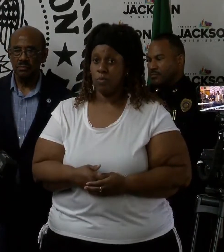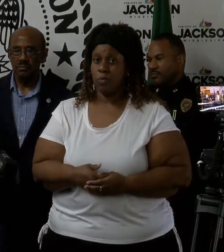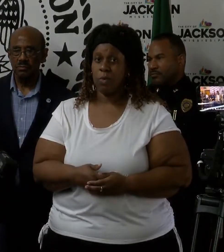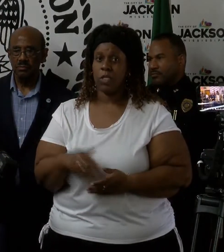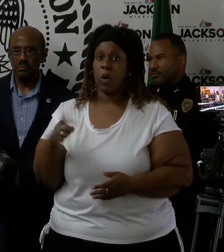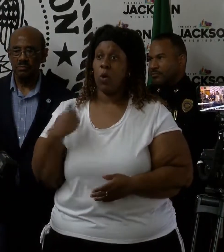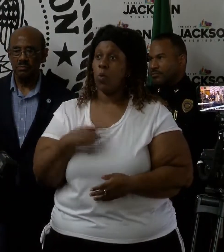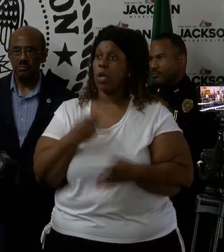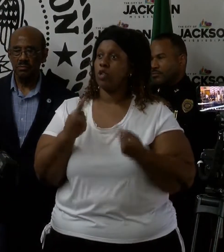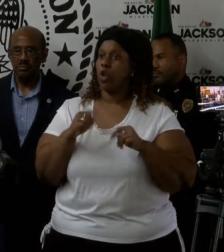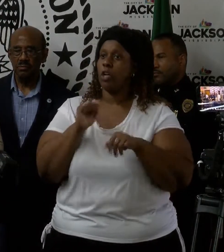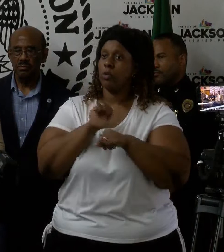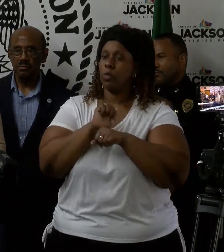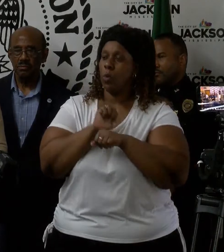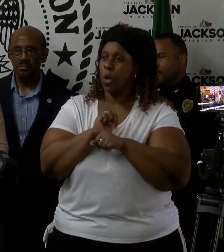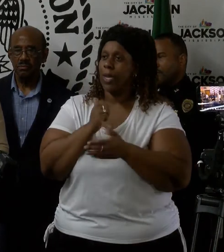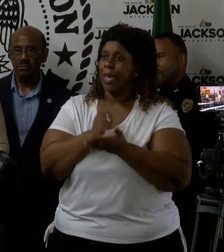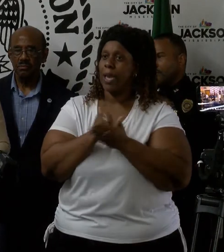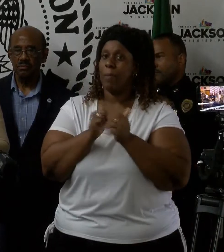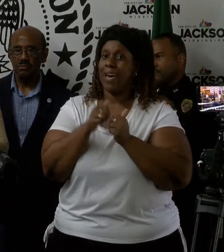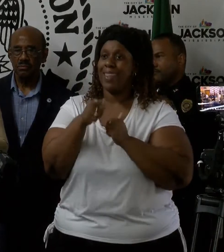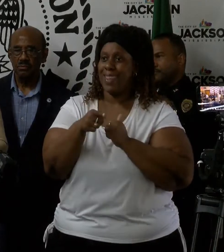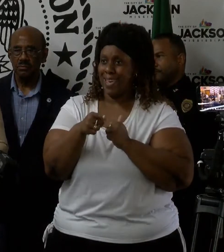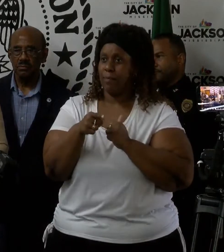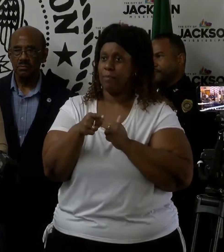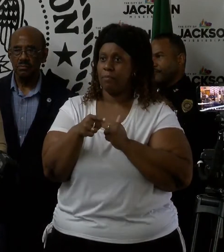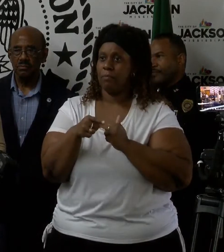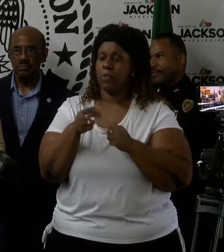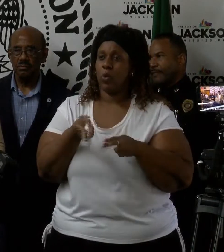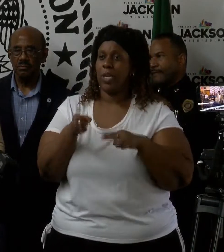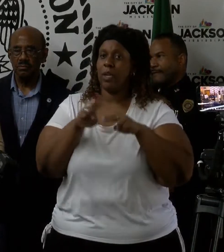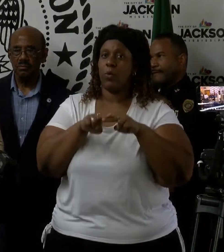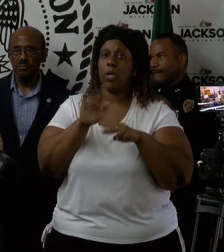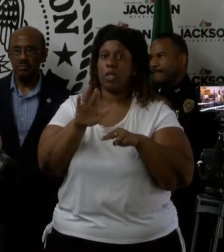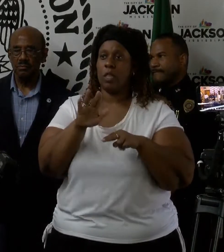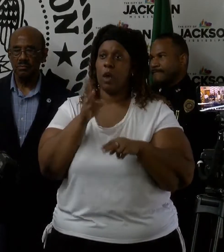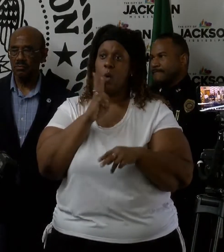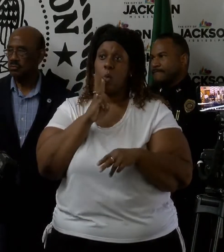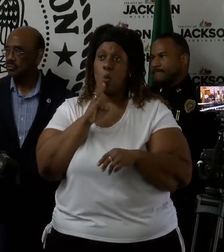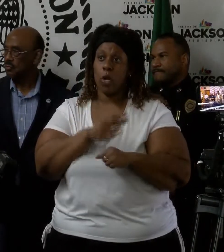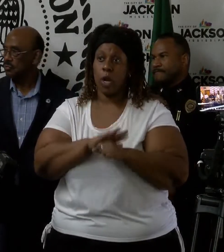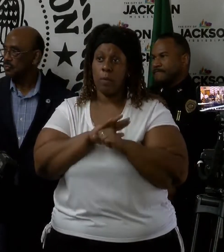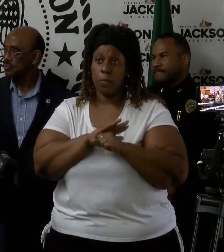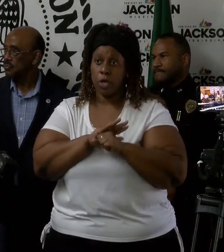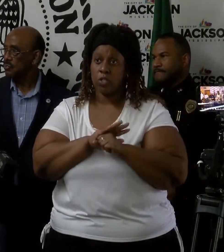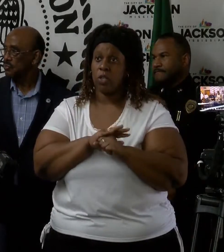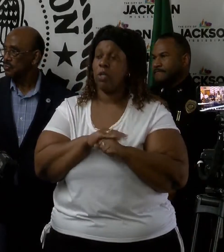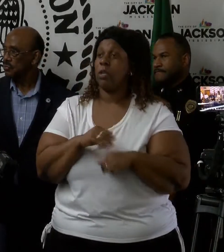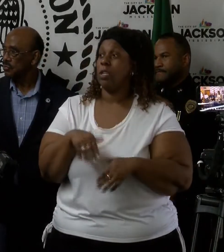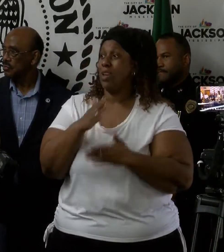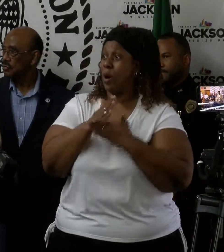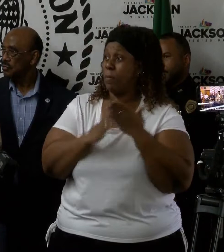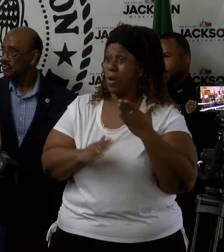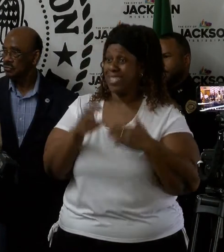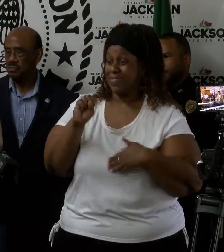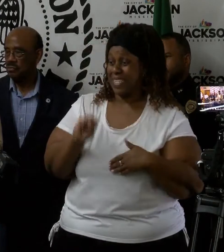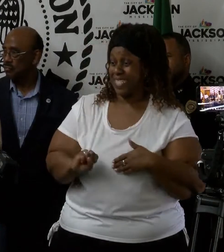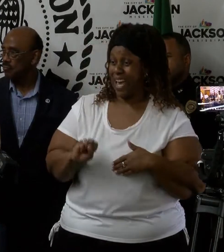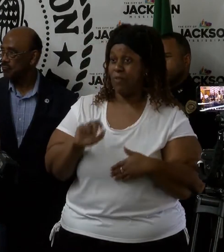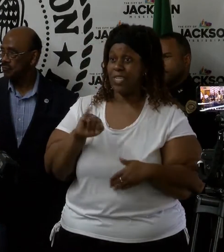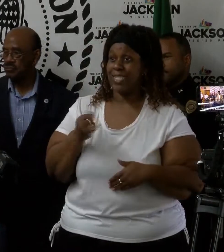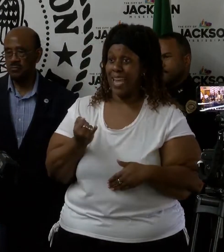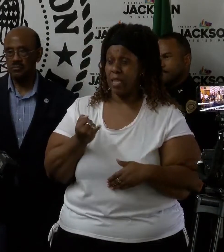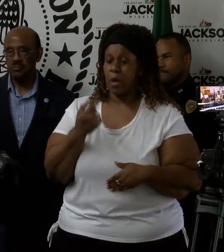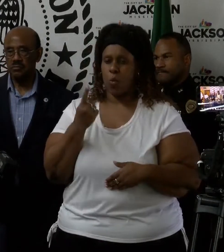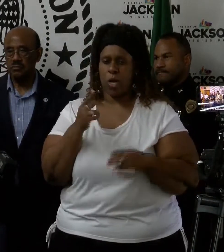necessary repairs and for pressure to increase in that area. Also, there are parts of South Jackson. An